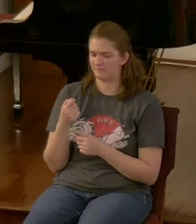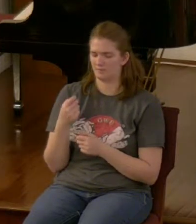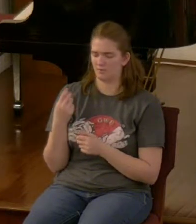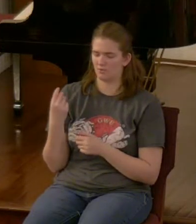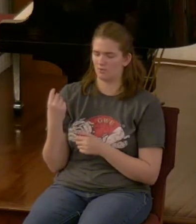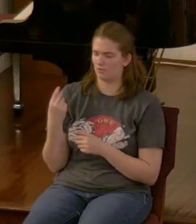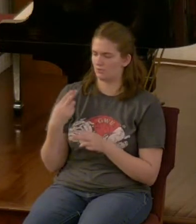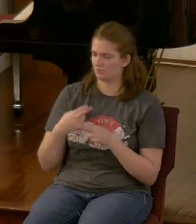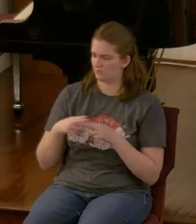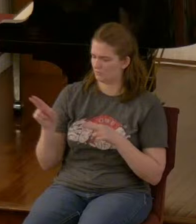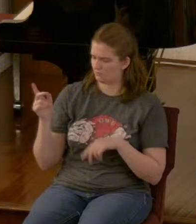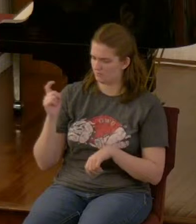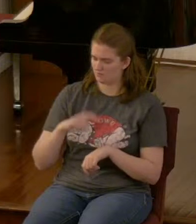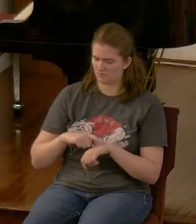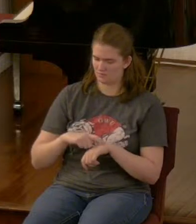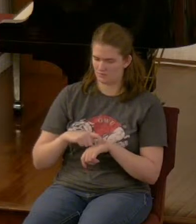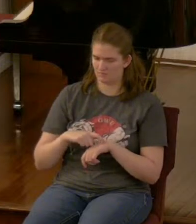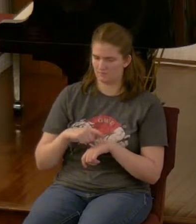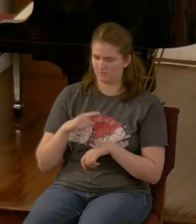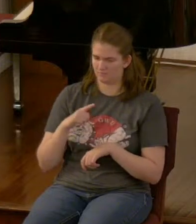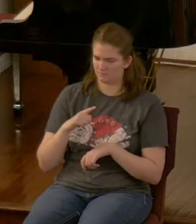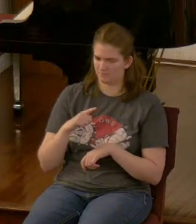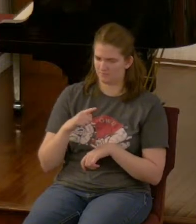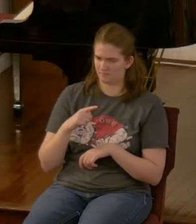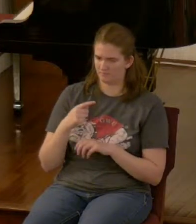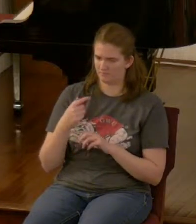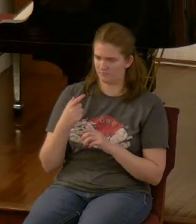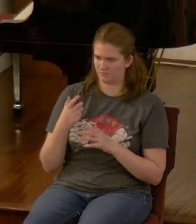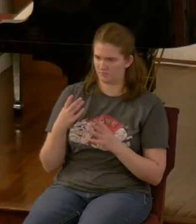a time times and half a time